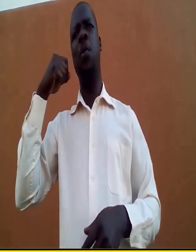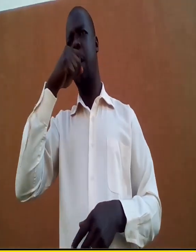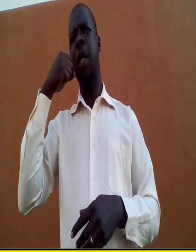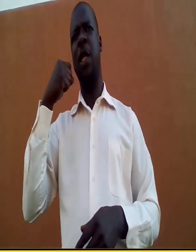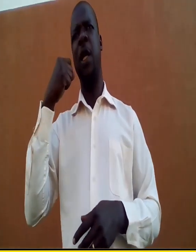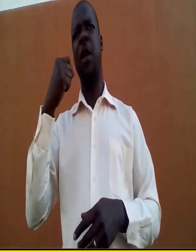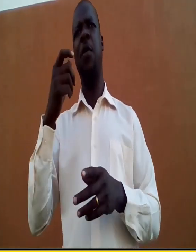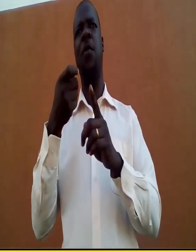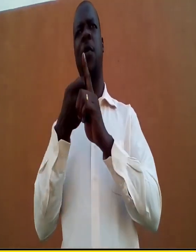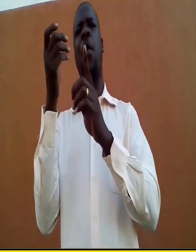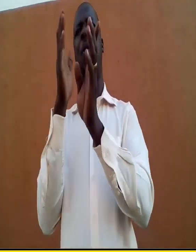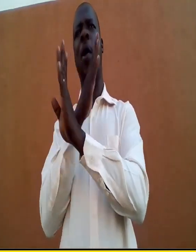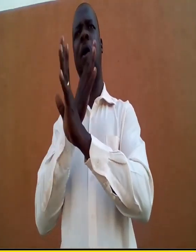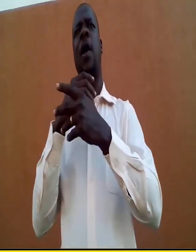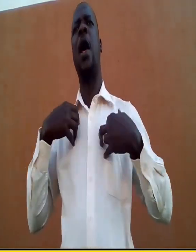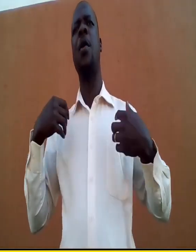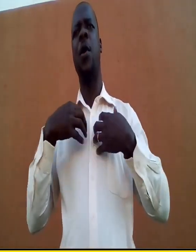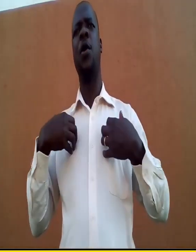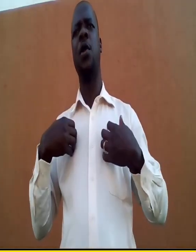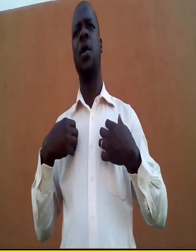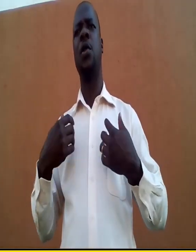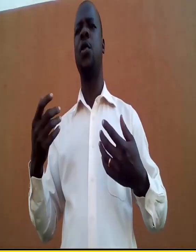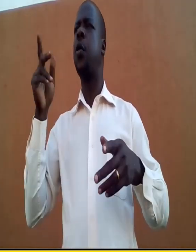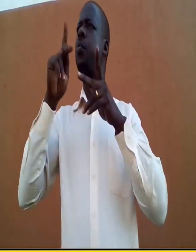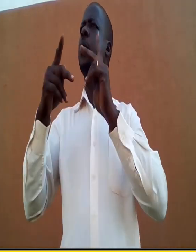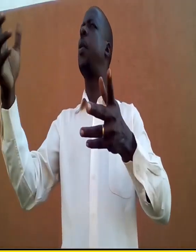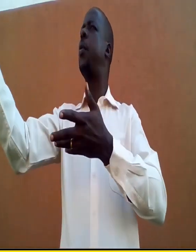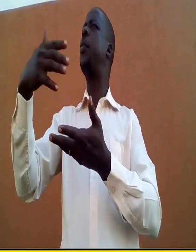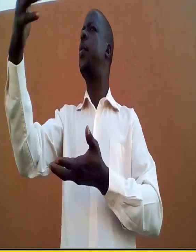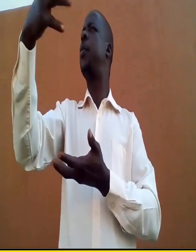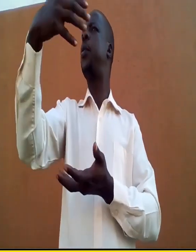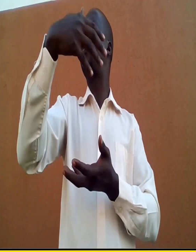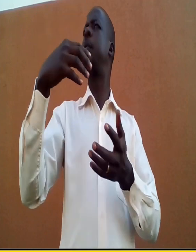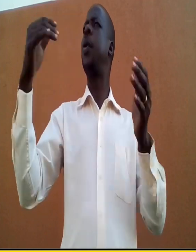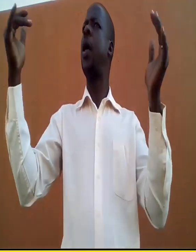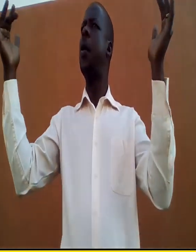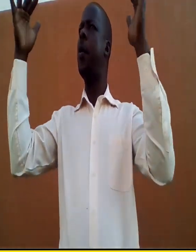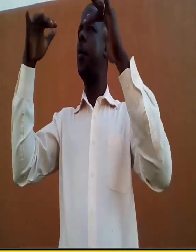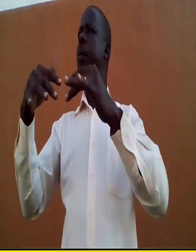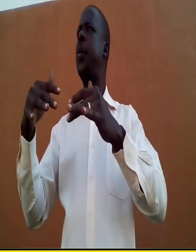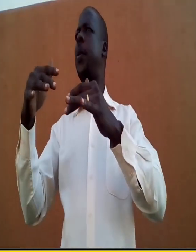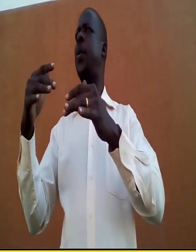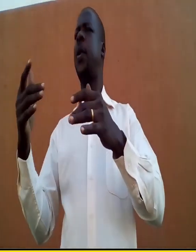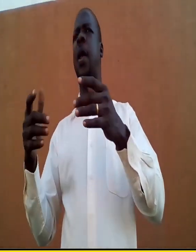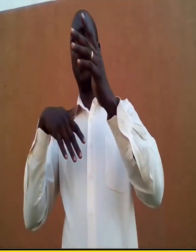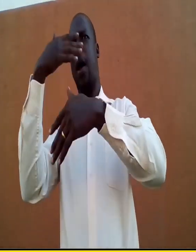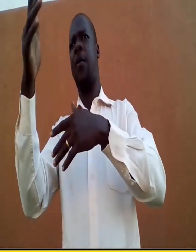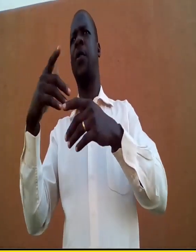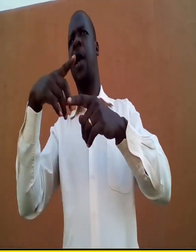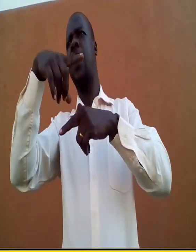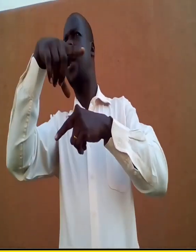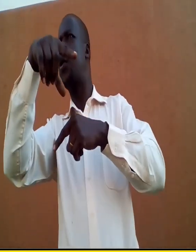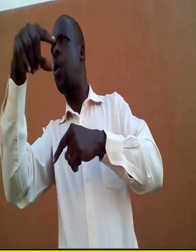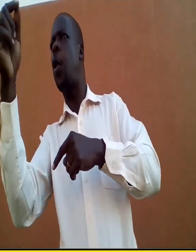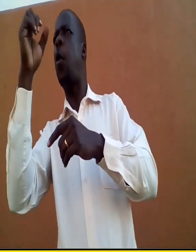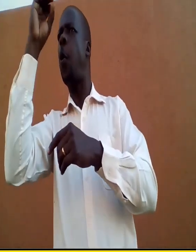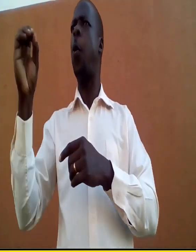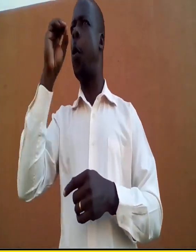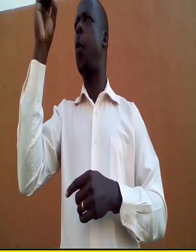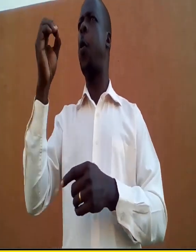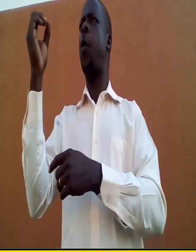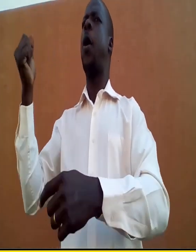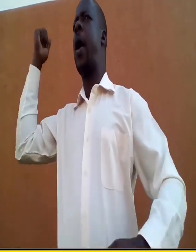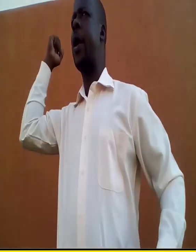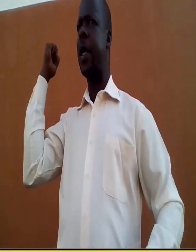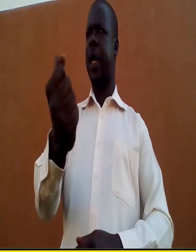Long ago, people used to depend on meat as a source of food. People would mobilize themselves.